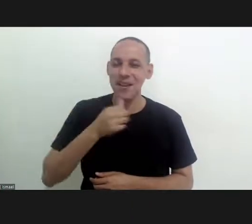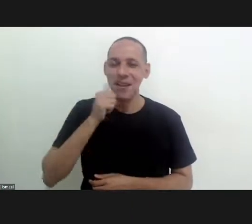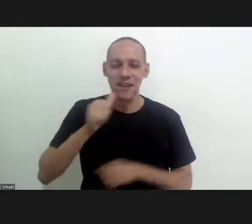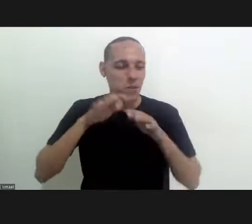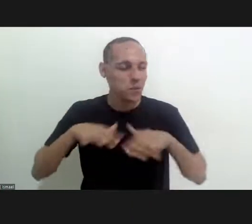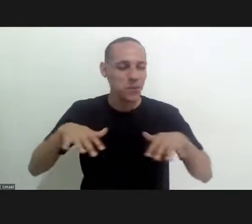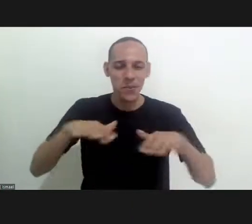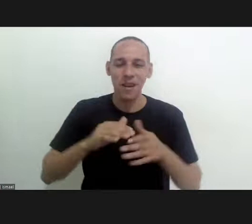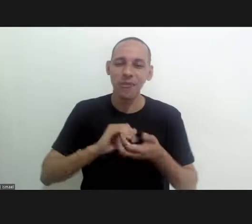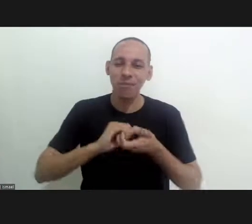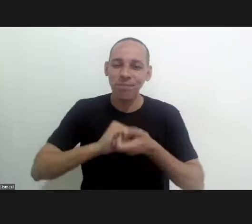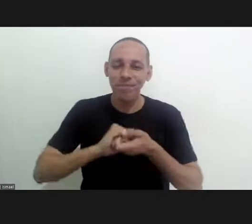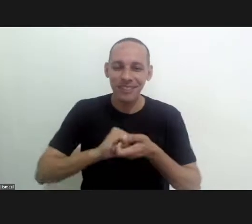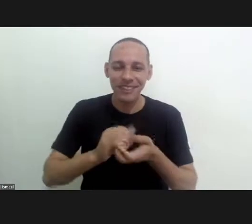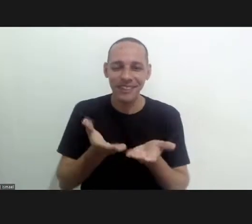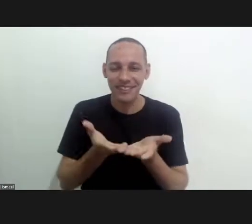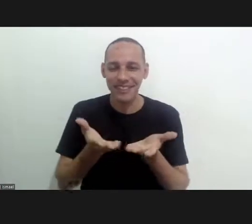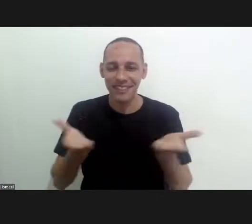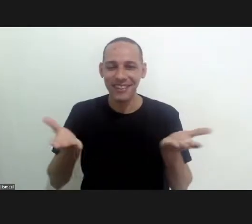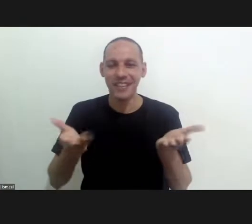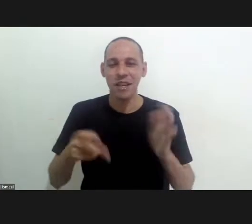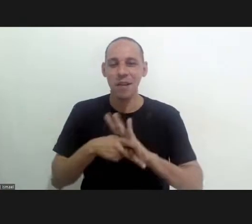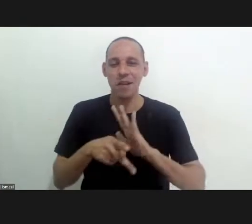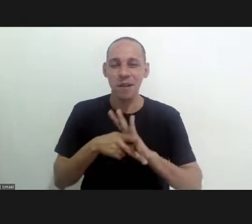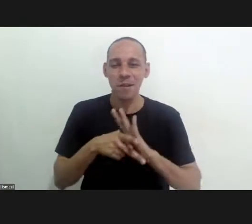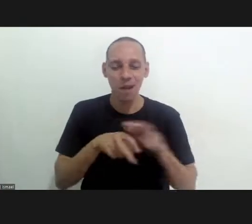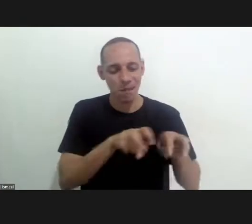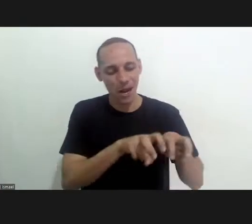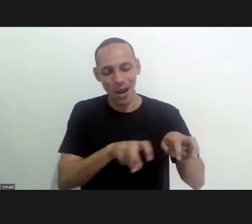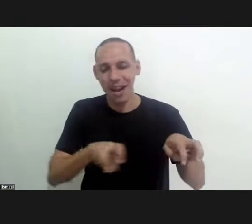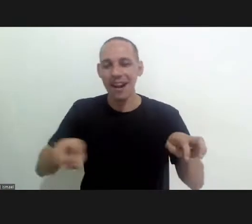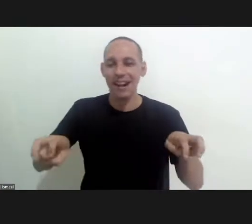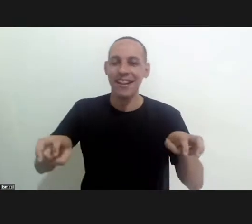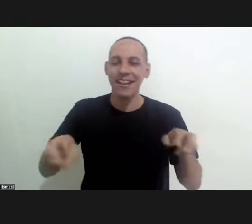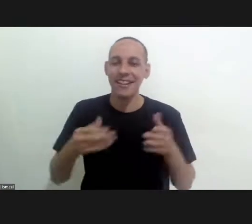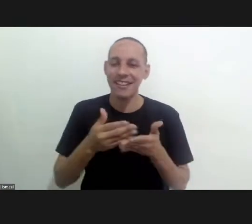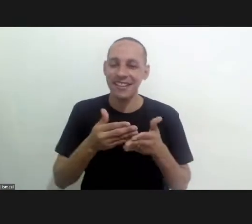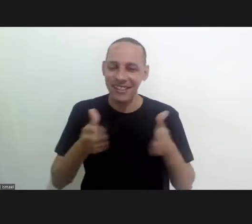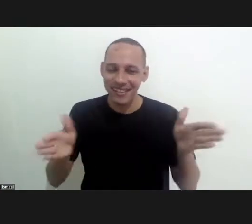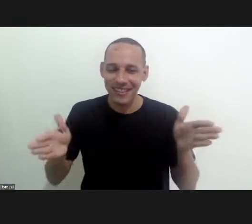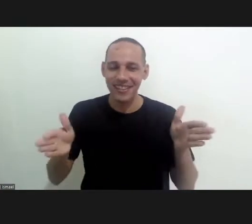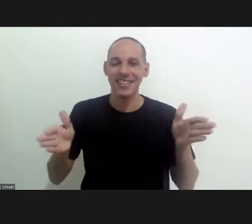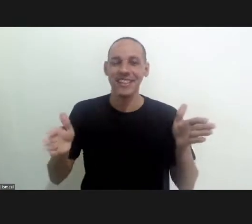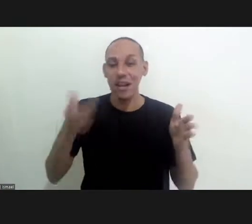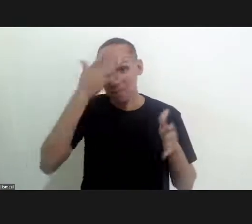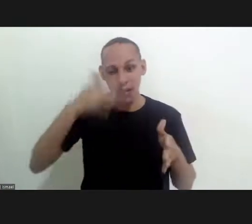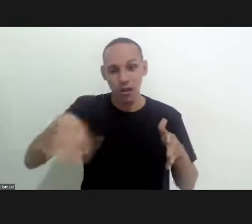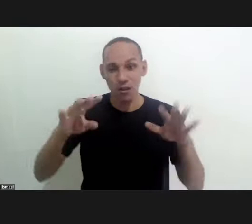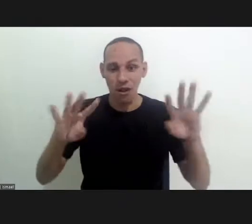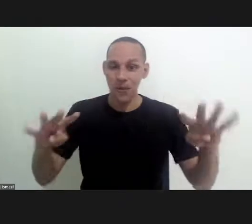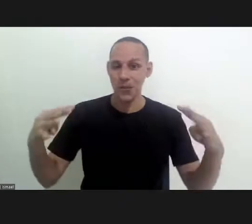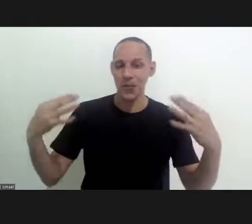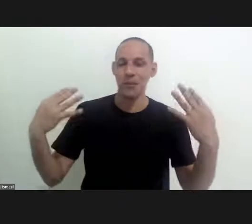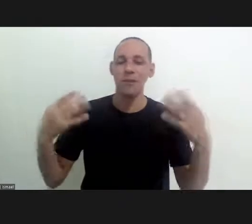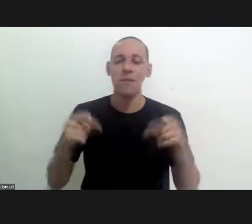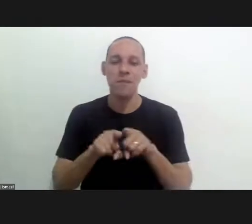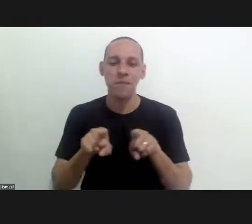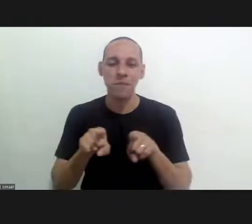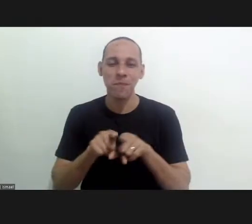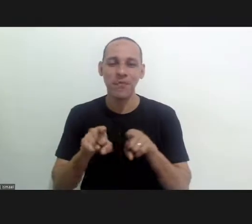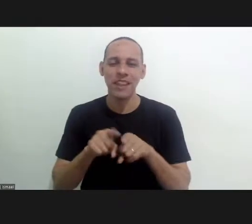Good morning everyone and uh the members of this opening session, the